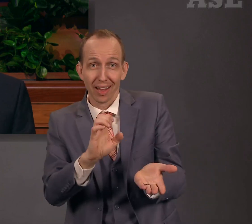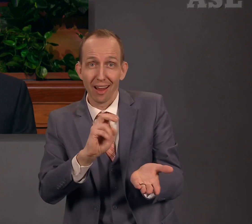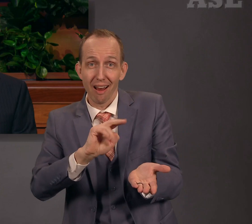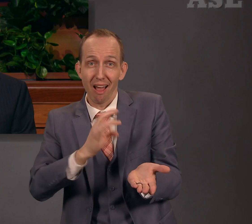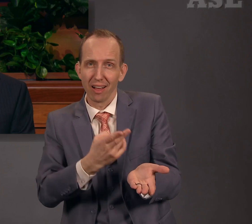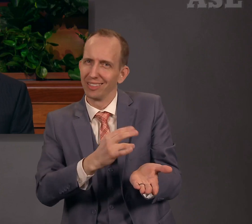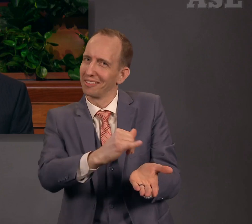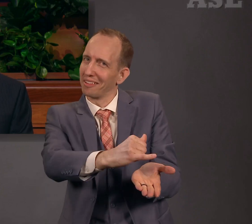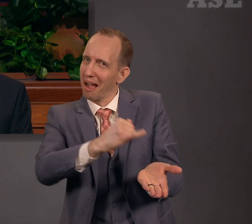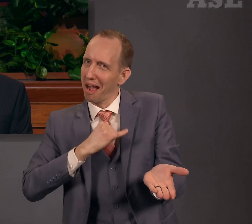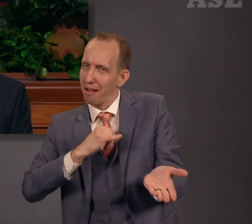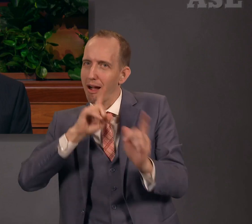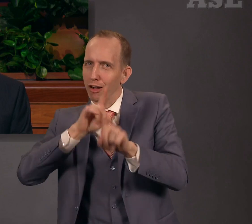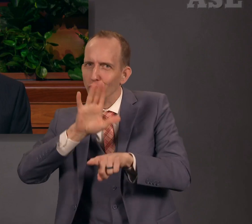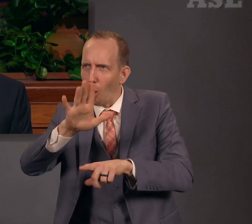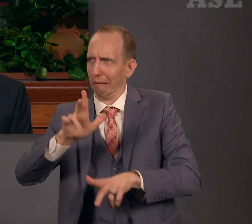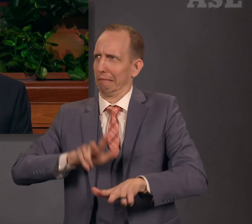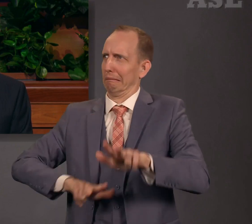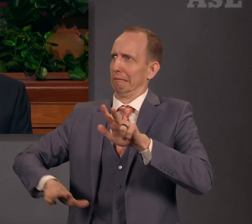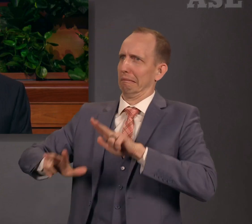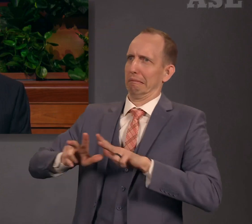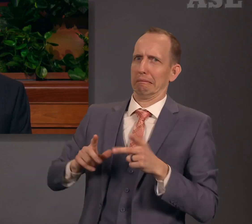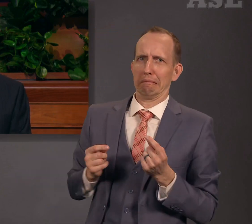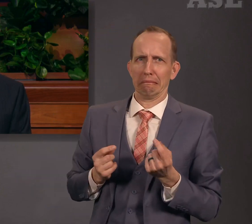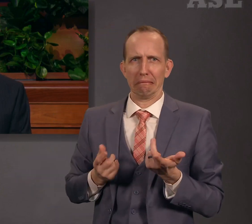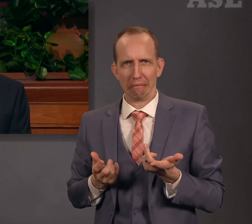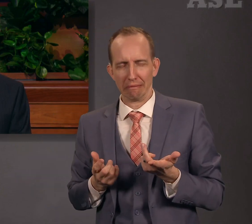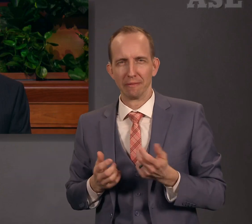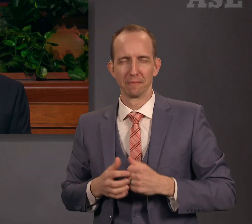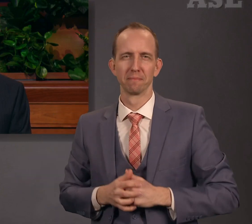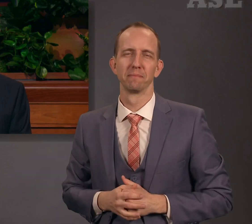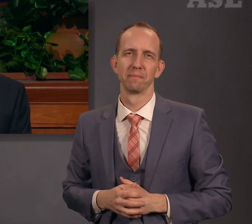question is instructive and applies to each of us today.